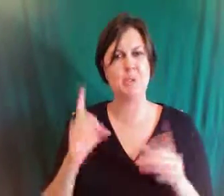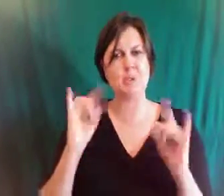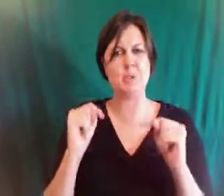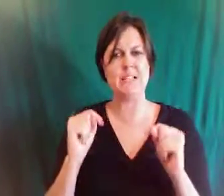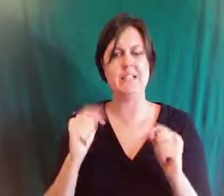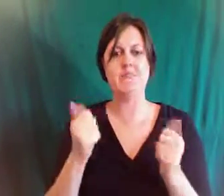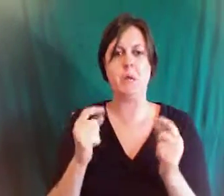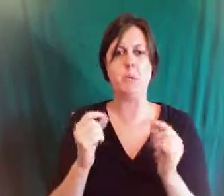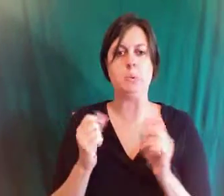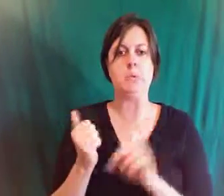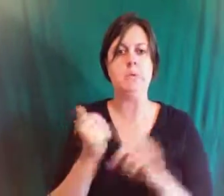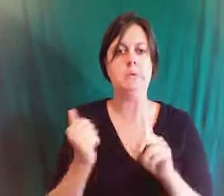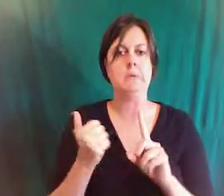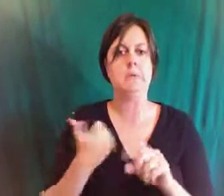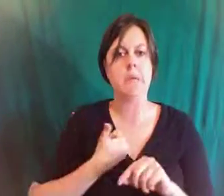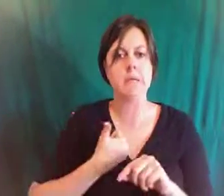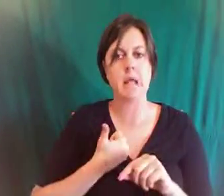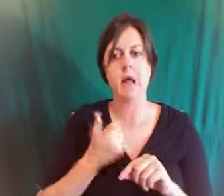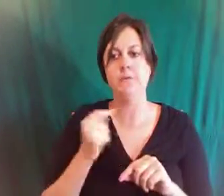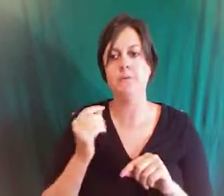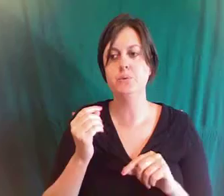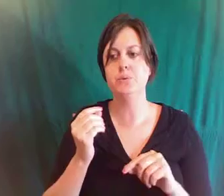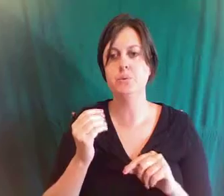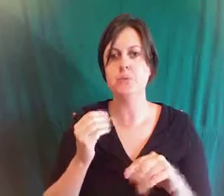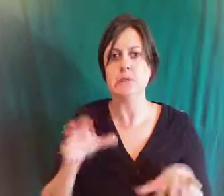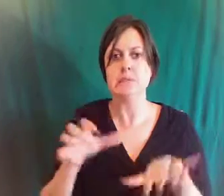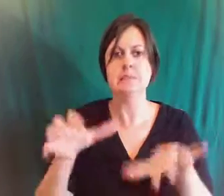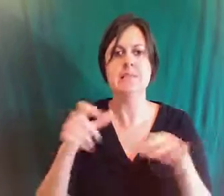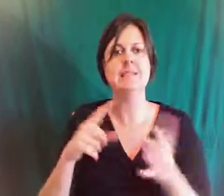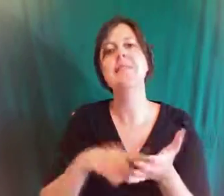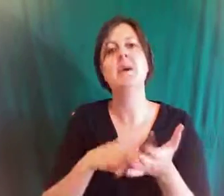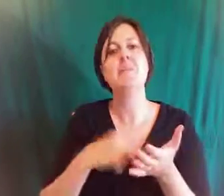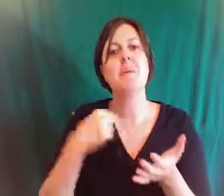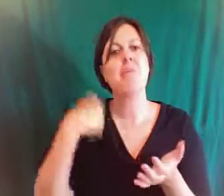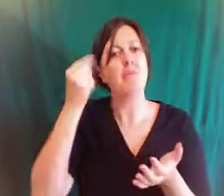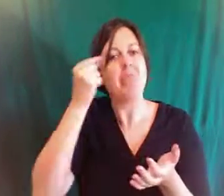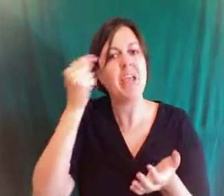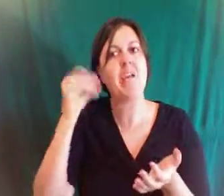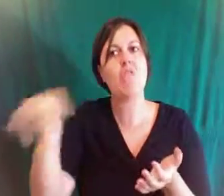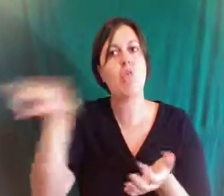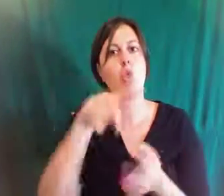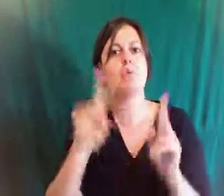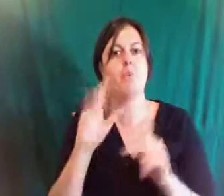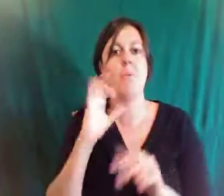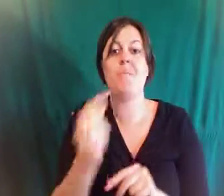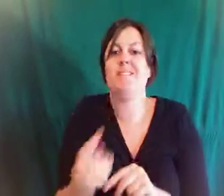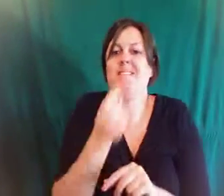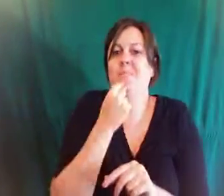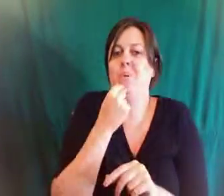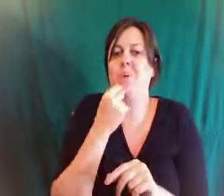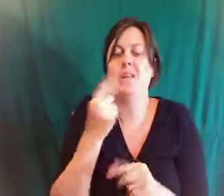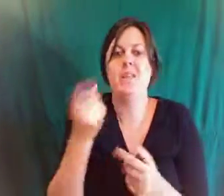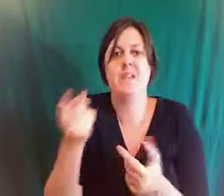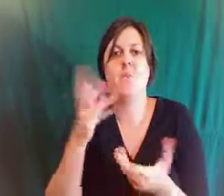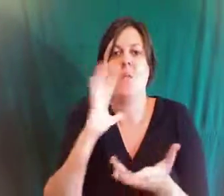the people who will be disappointed if i don't do what i need to do what make this happen so how did you build that team jennifer